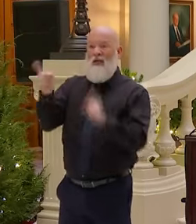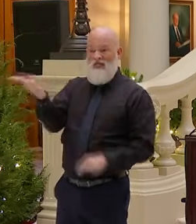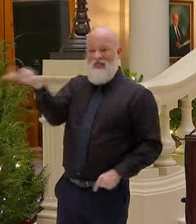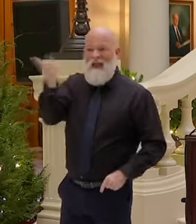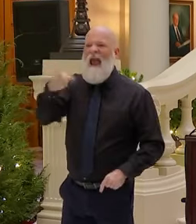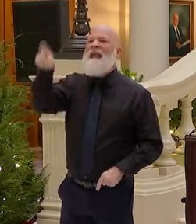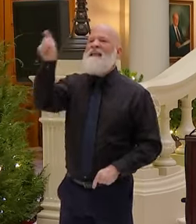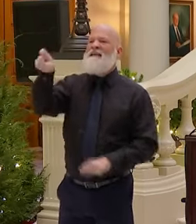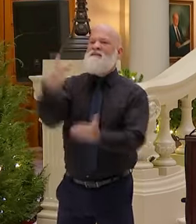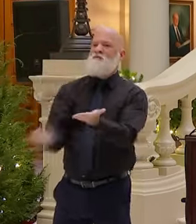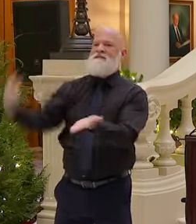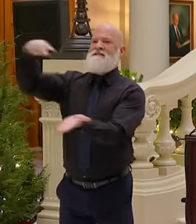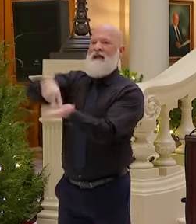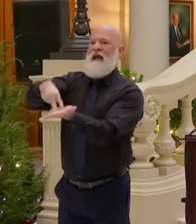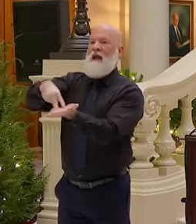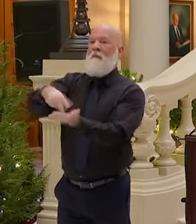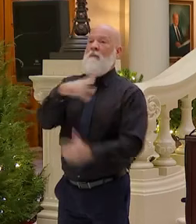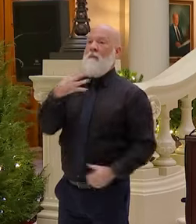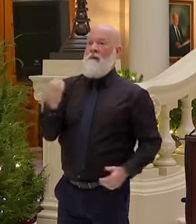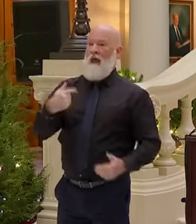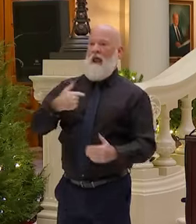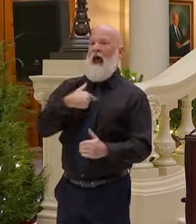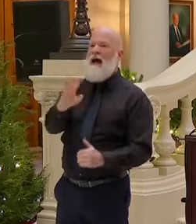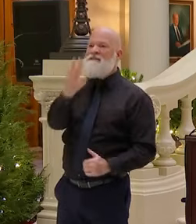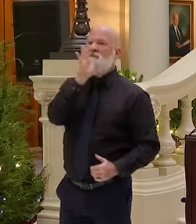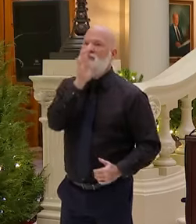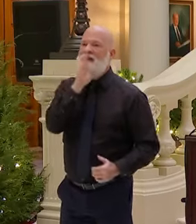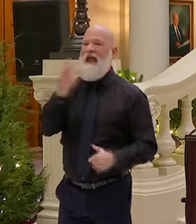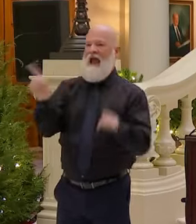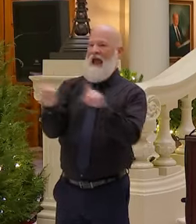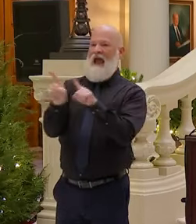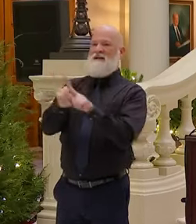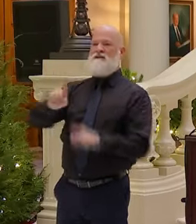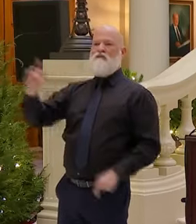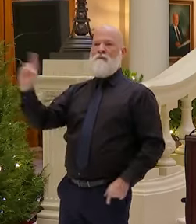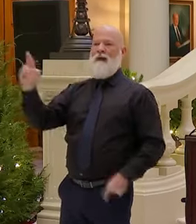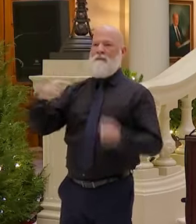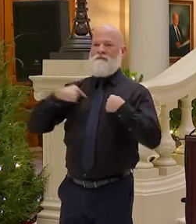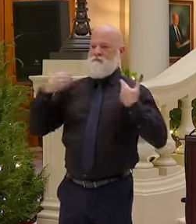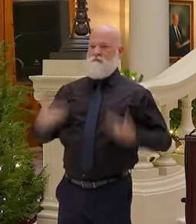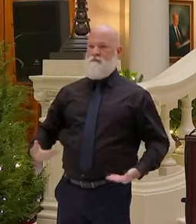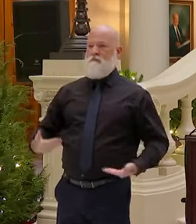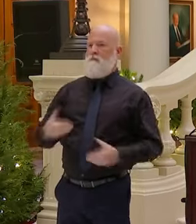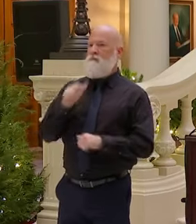speaking as a Republican, not in this office, because I probably stepped out of line, but I'm kind of pissed. Yes, ma'am.